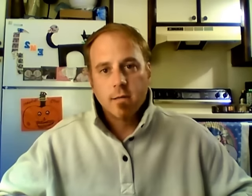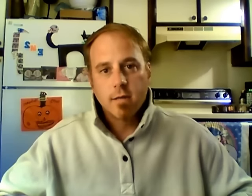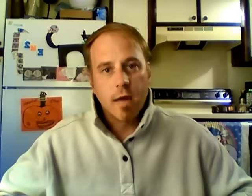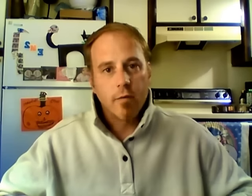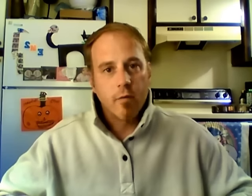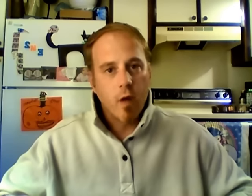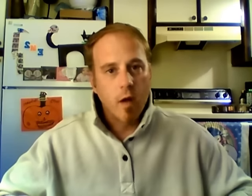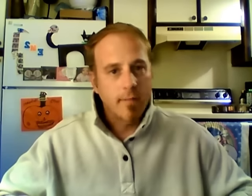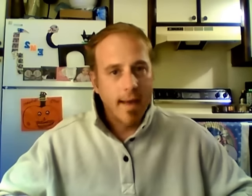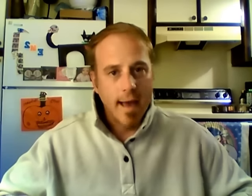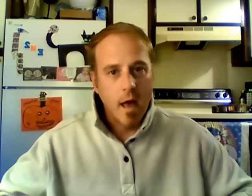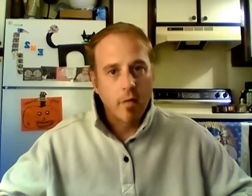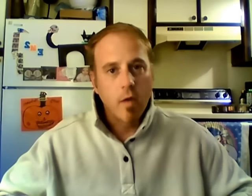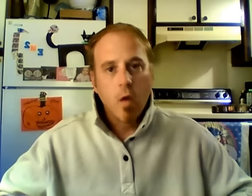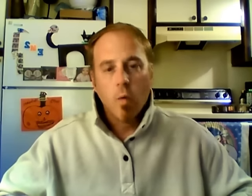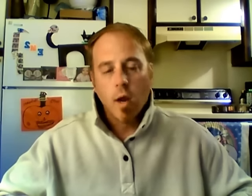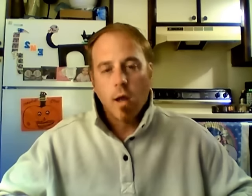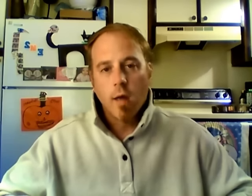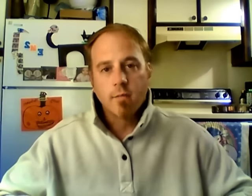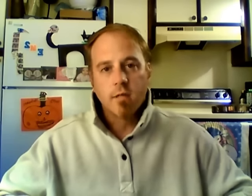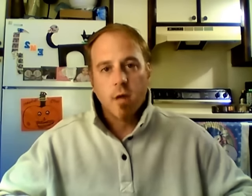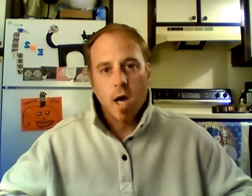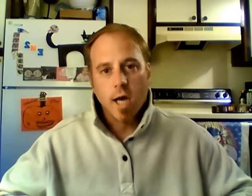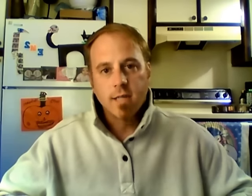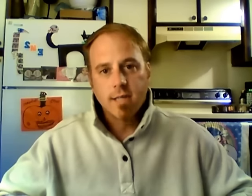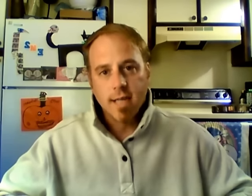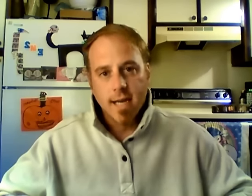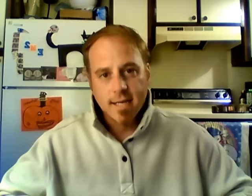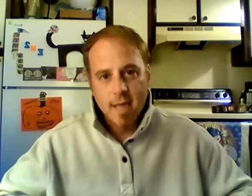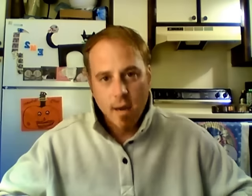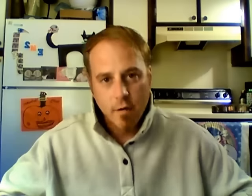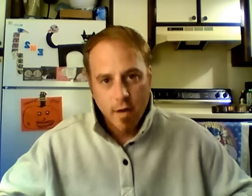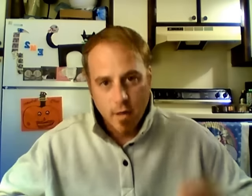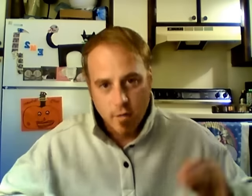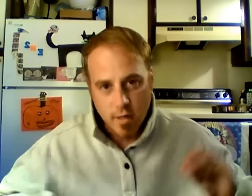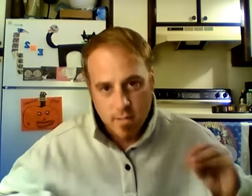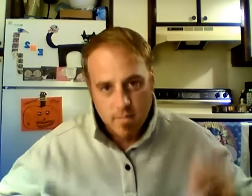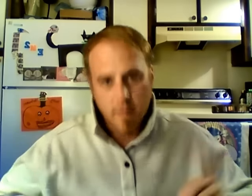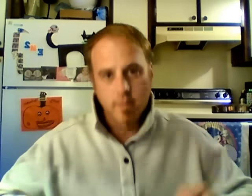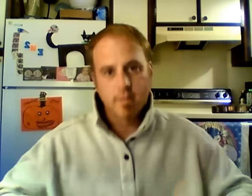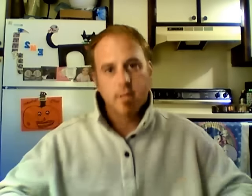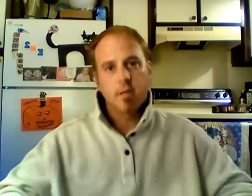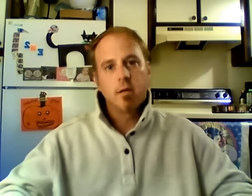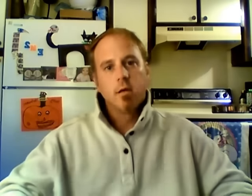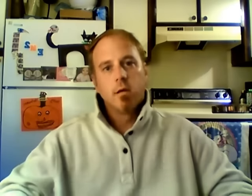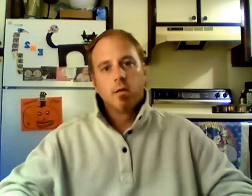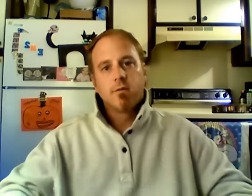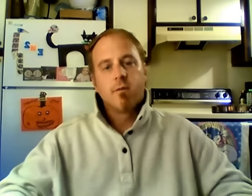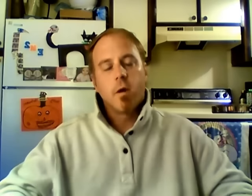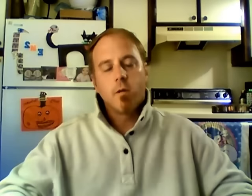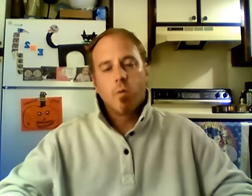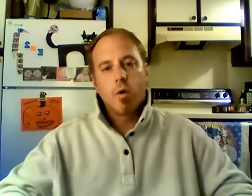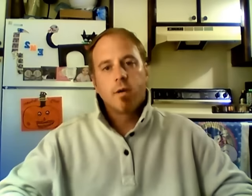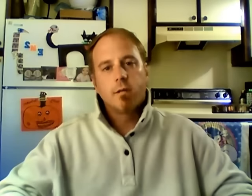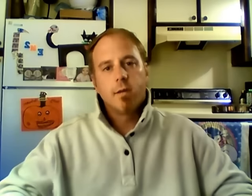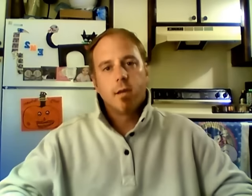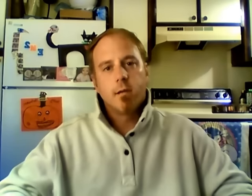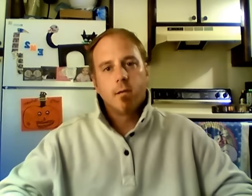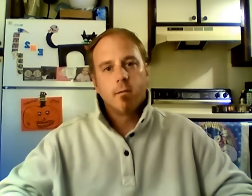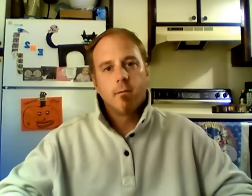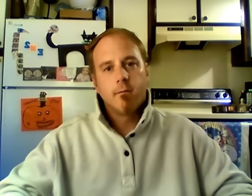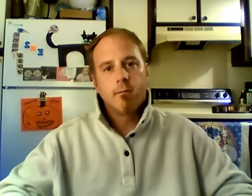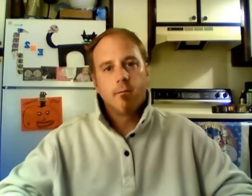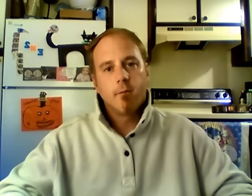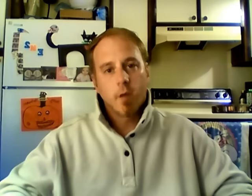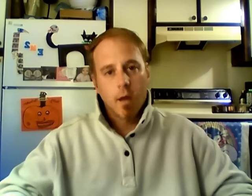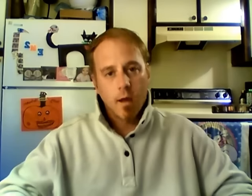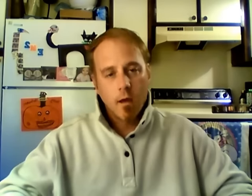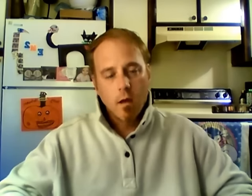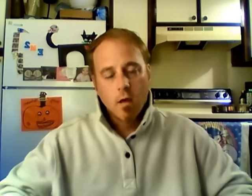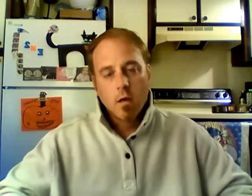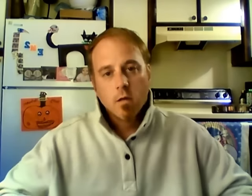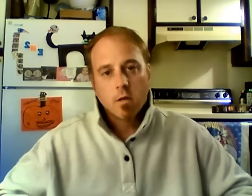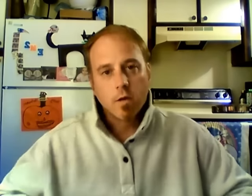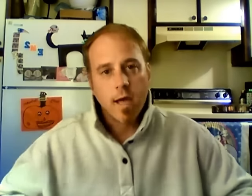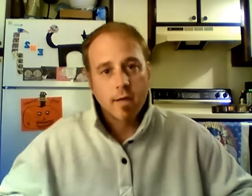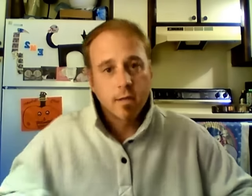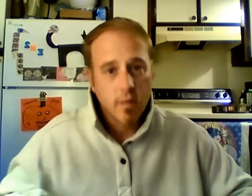down the wrong path when it comes to honesty and integrity and transparency. It's very important to me, okay. So yes,